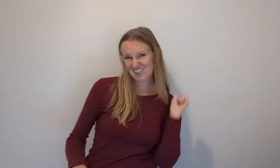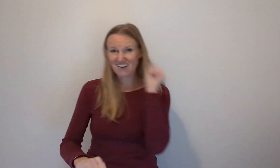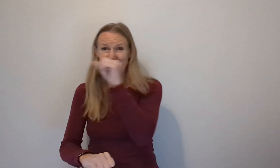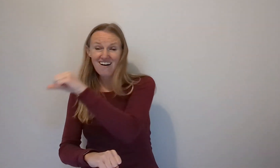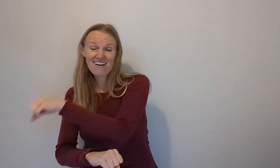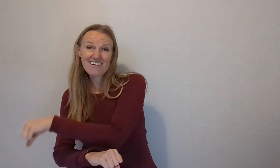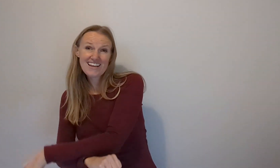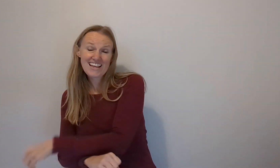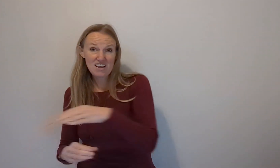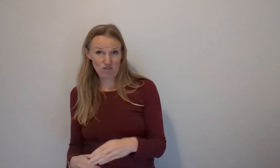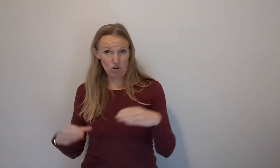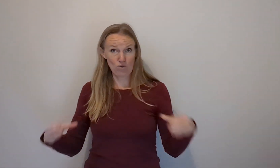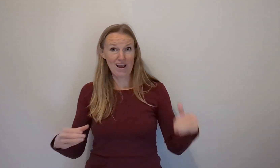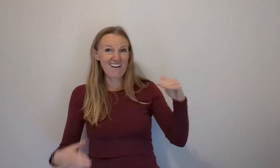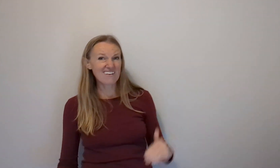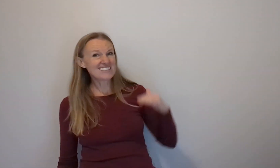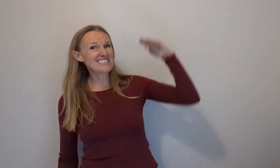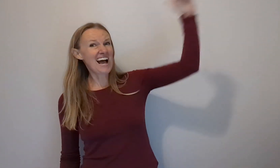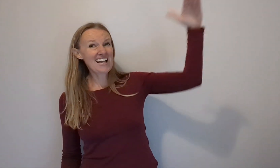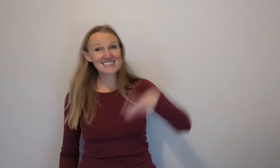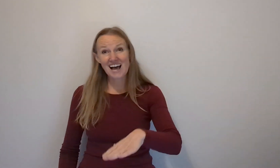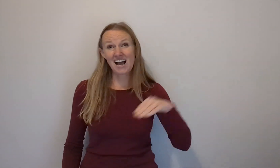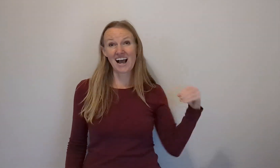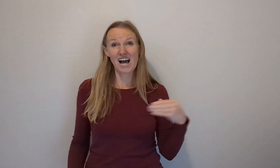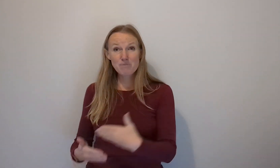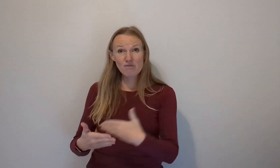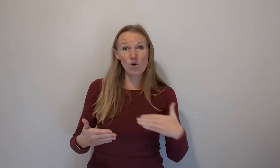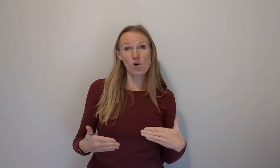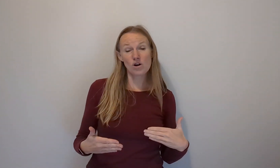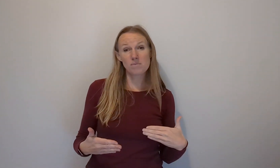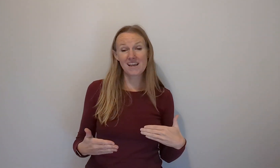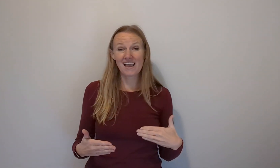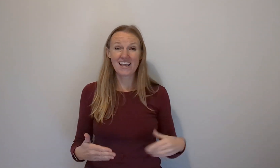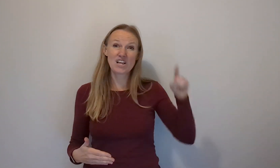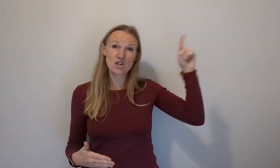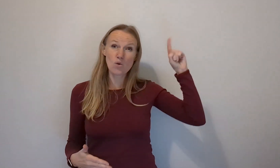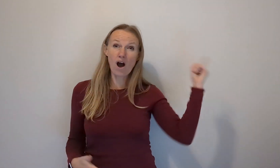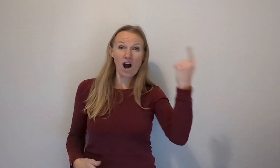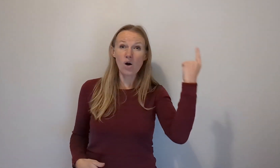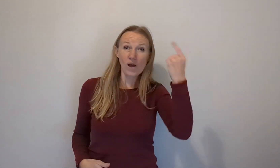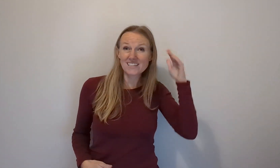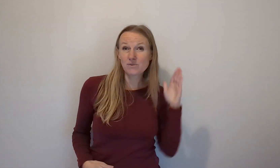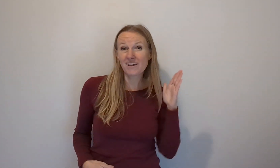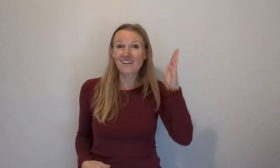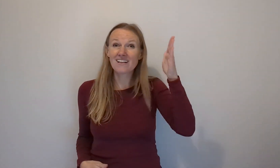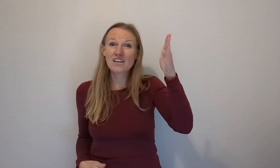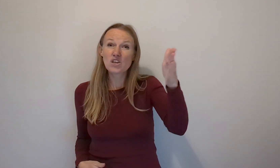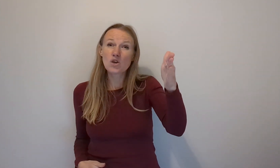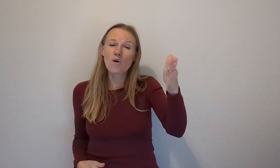Conquered even greater giants Come before me and you always win You